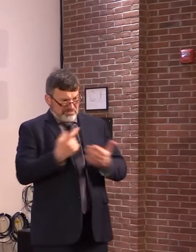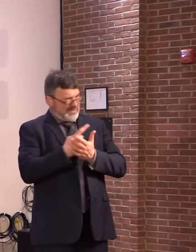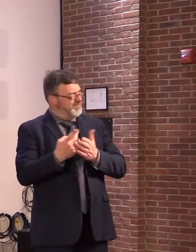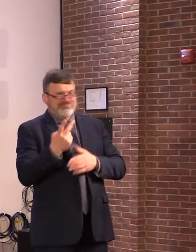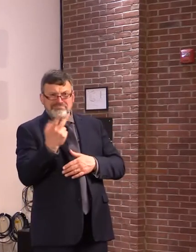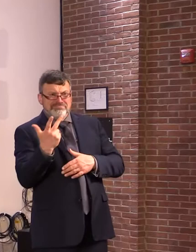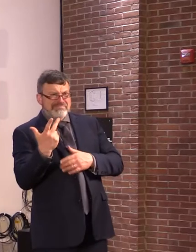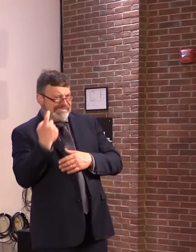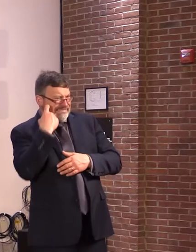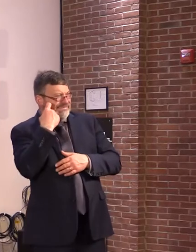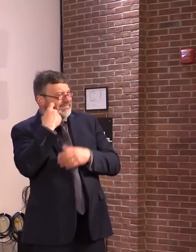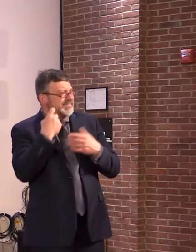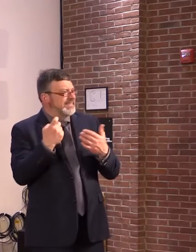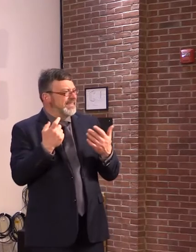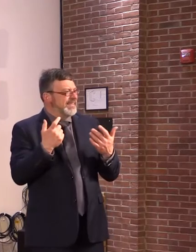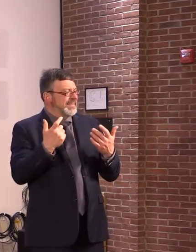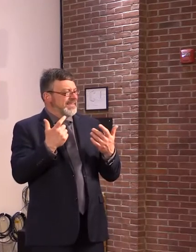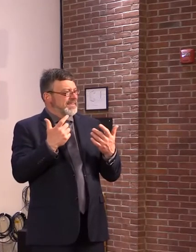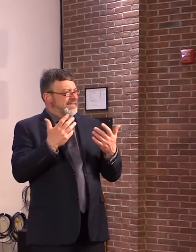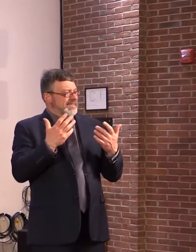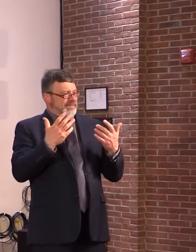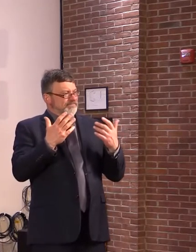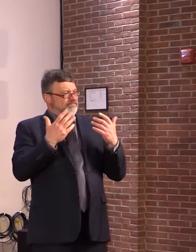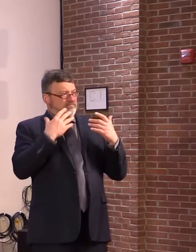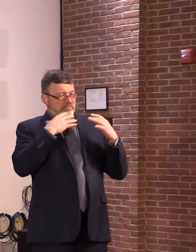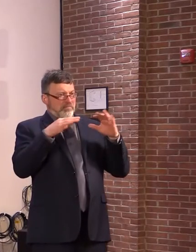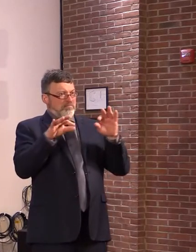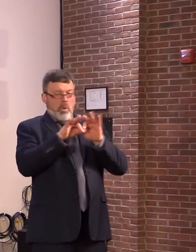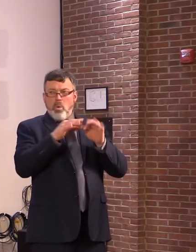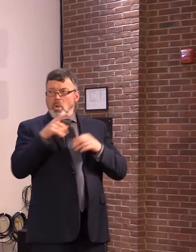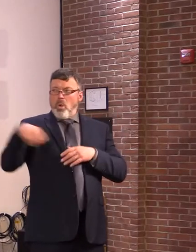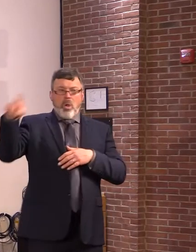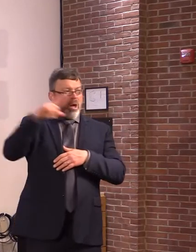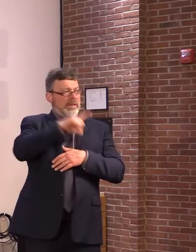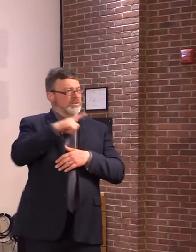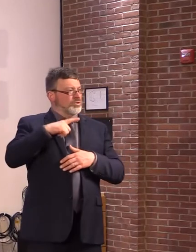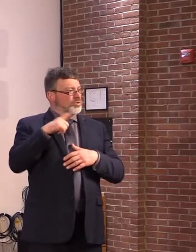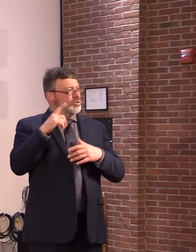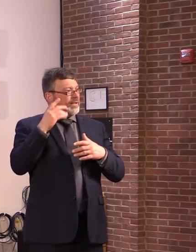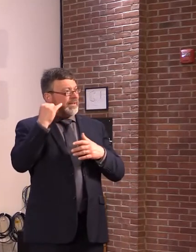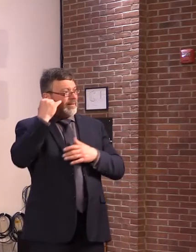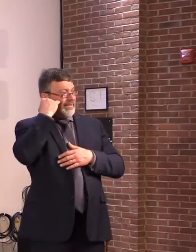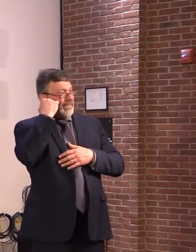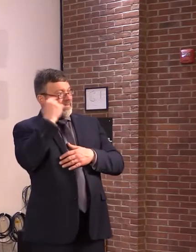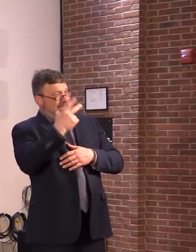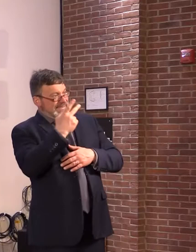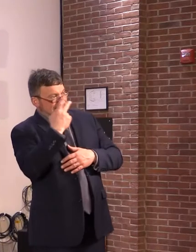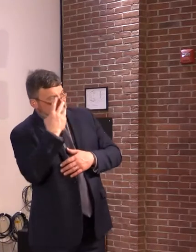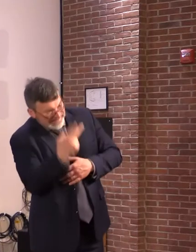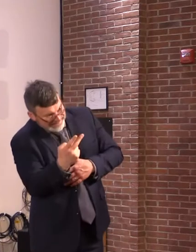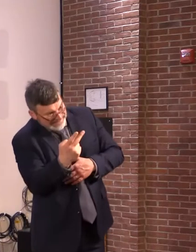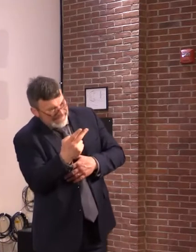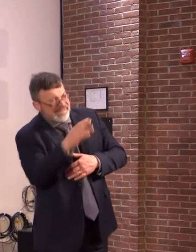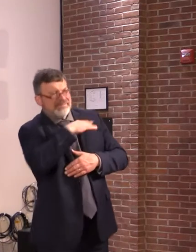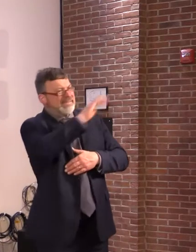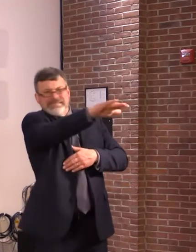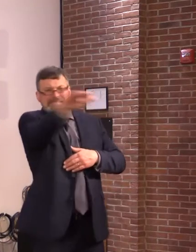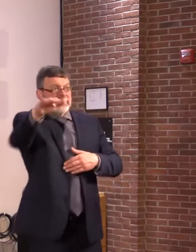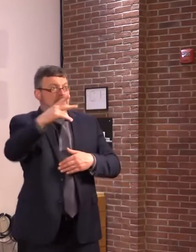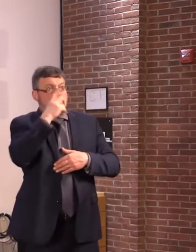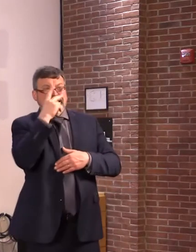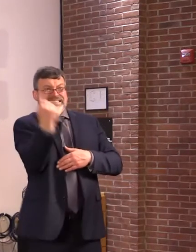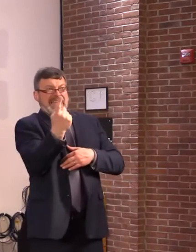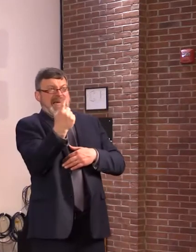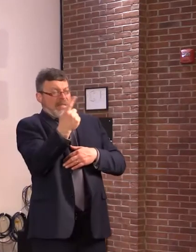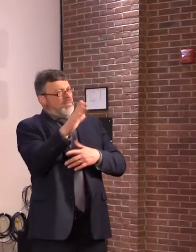So the most important message, I think, to Vermonters is if you're seeing activity that's problematic, even if it is not at the highest